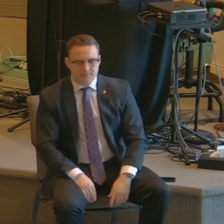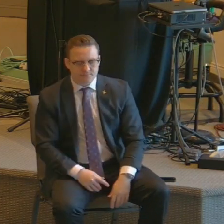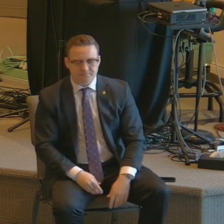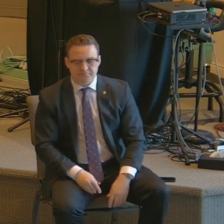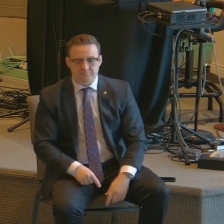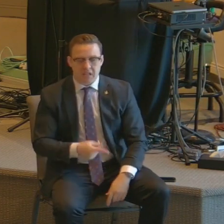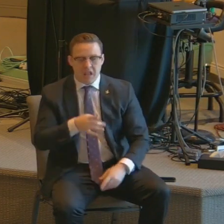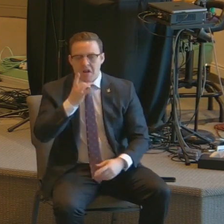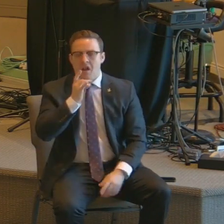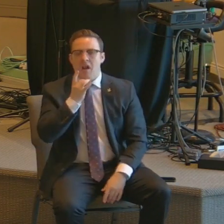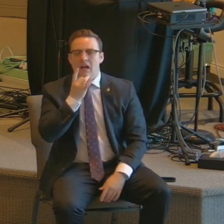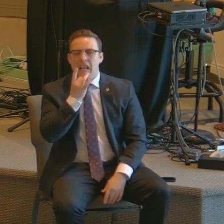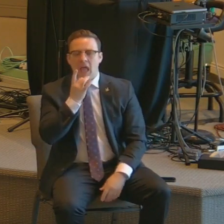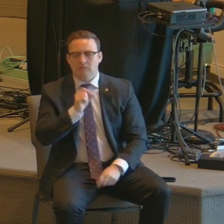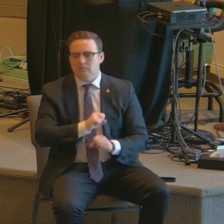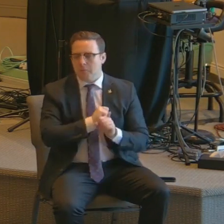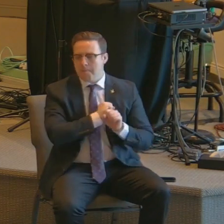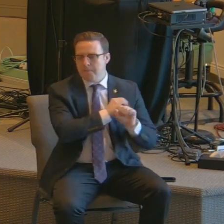and there was light.